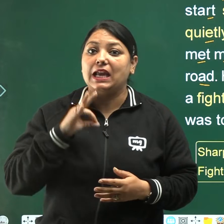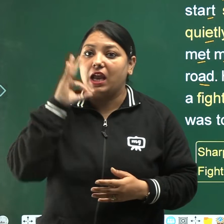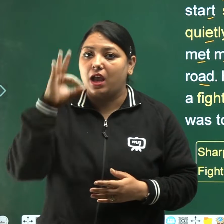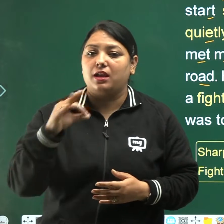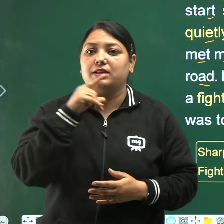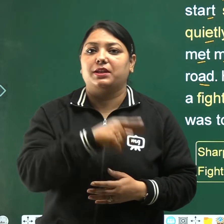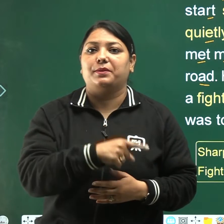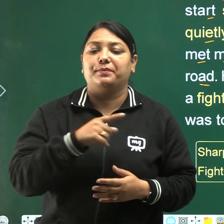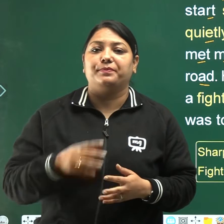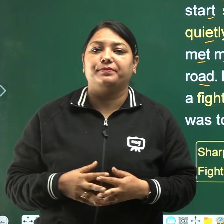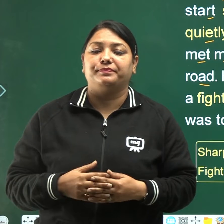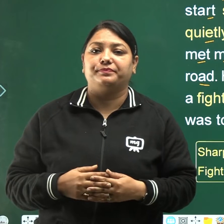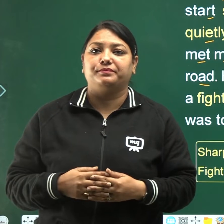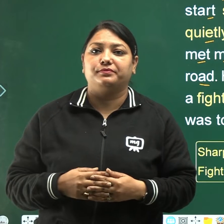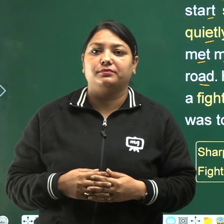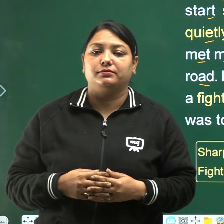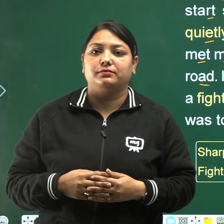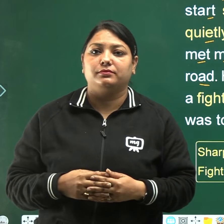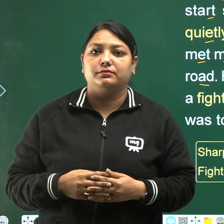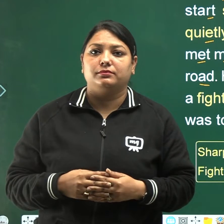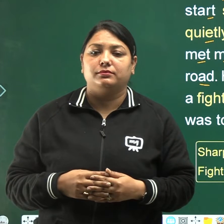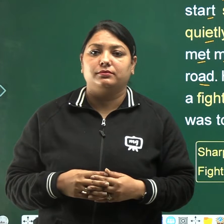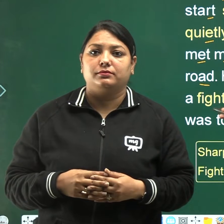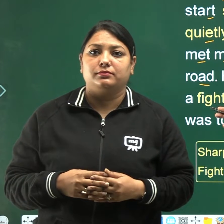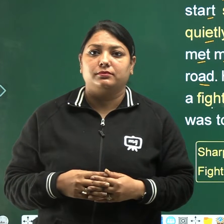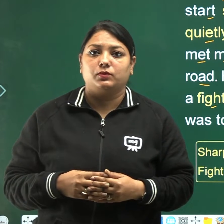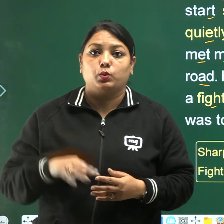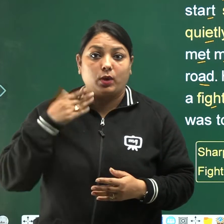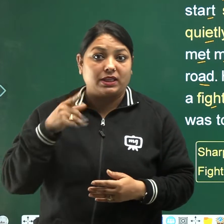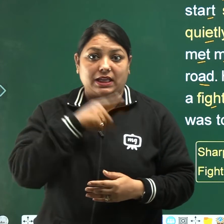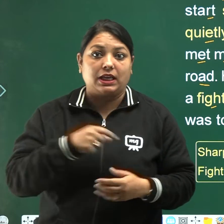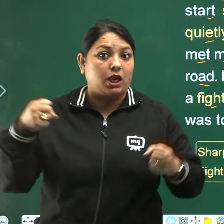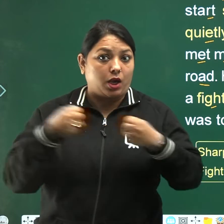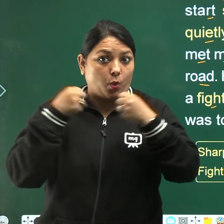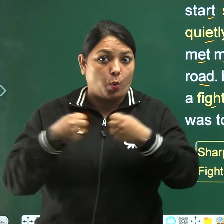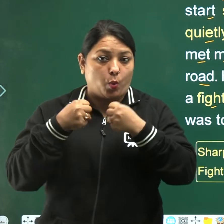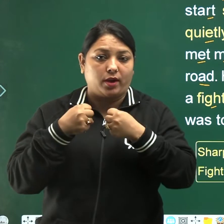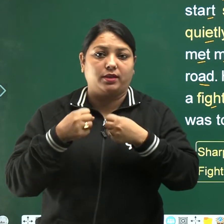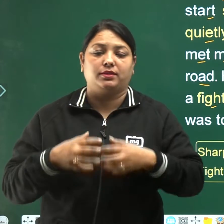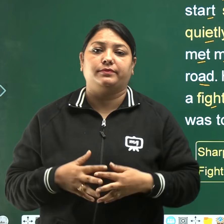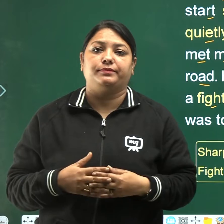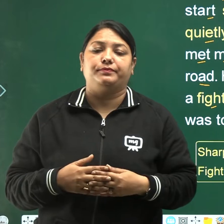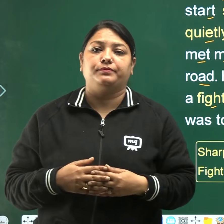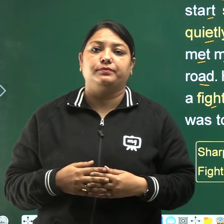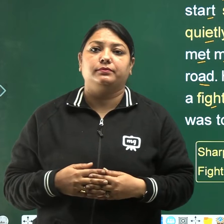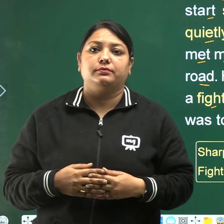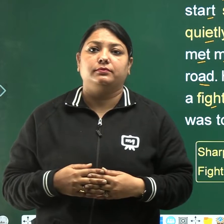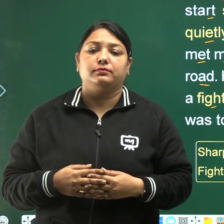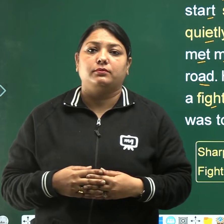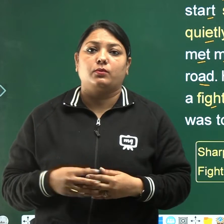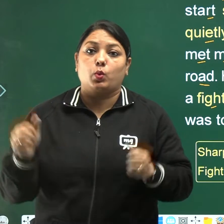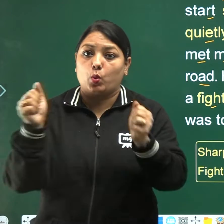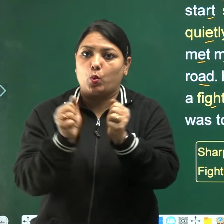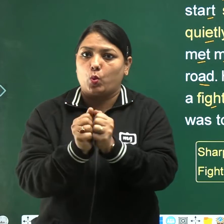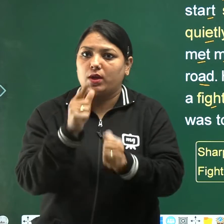whether he had a fight with his